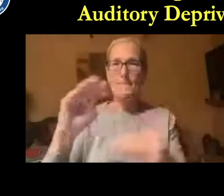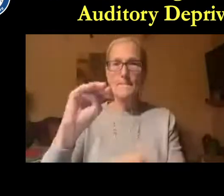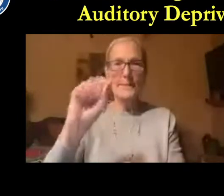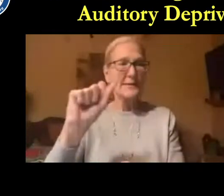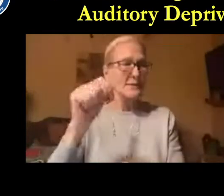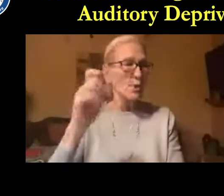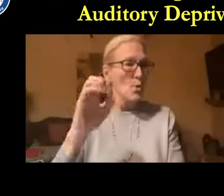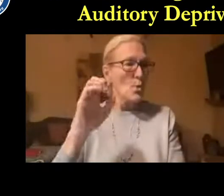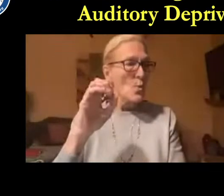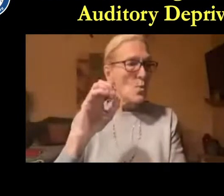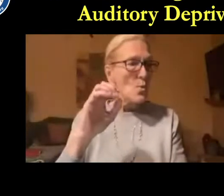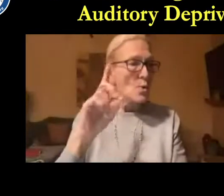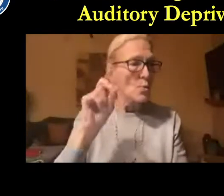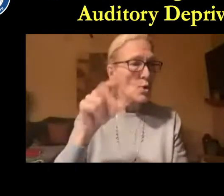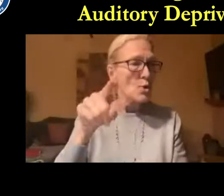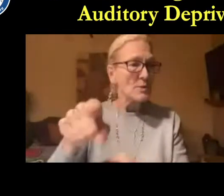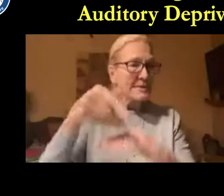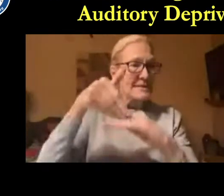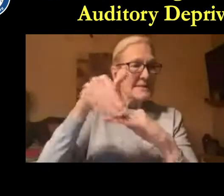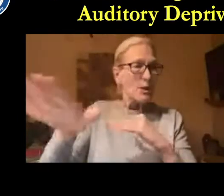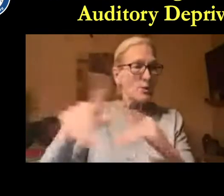districts being not right